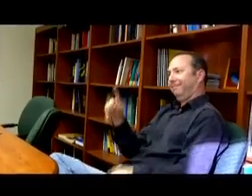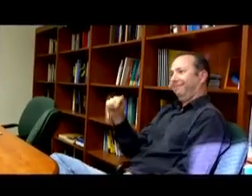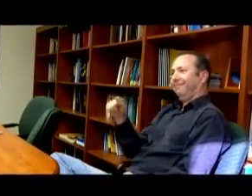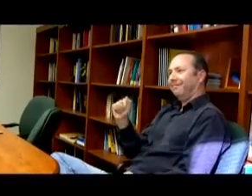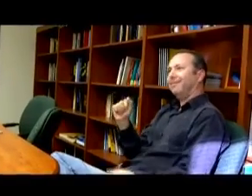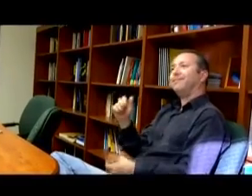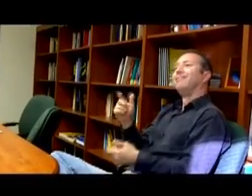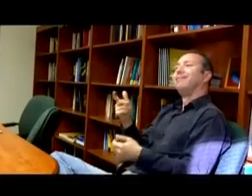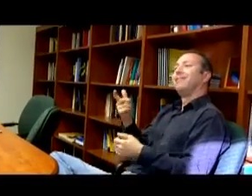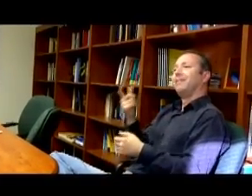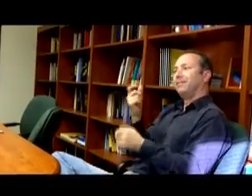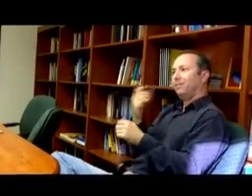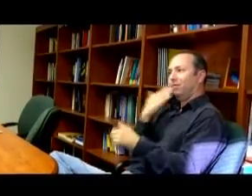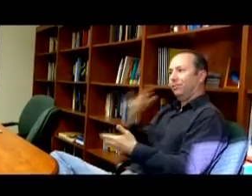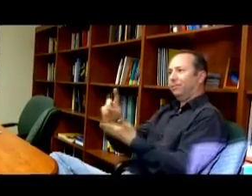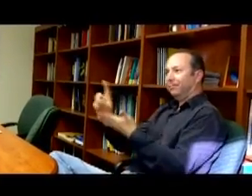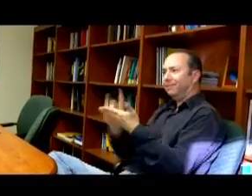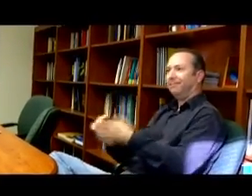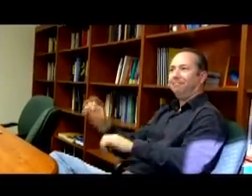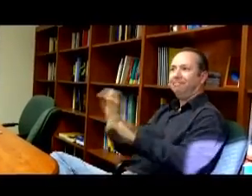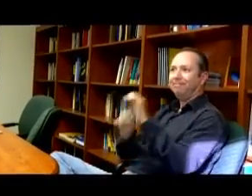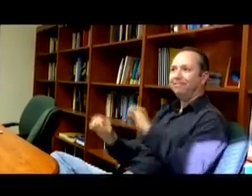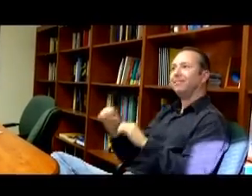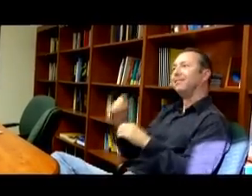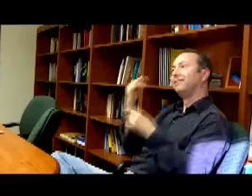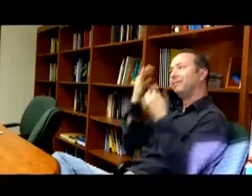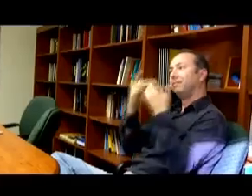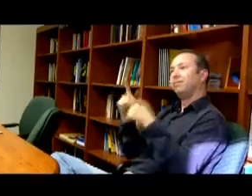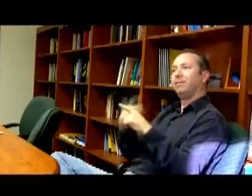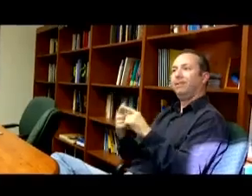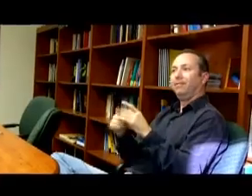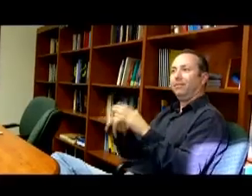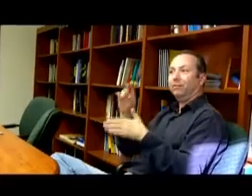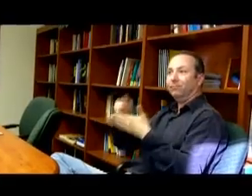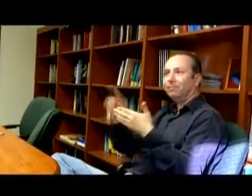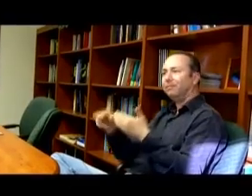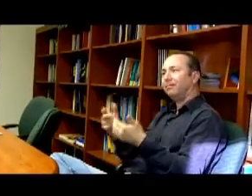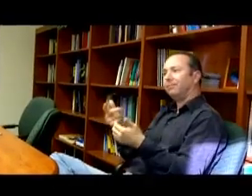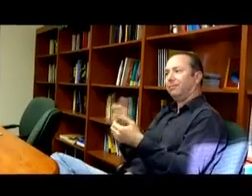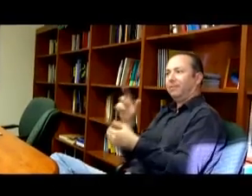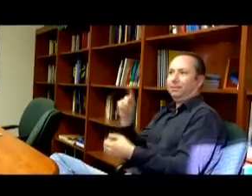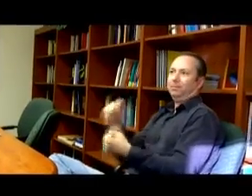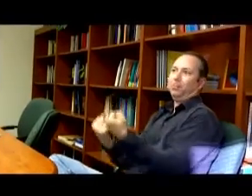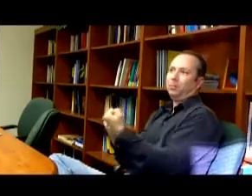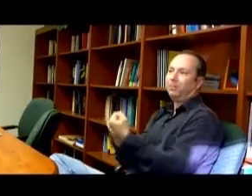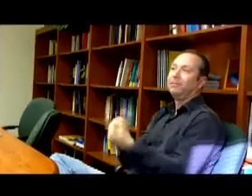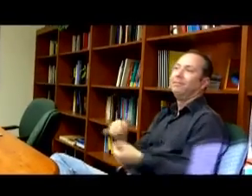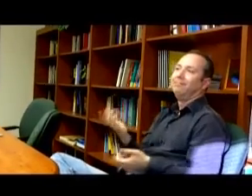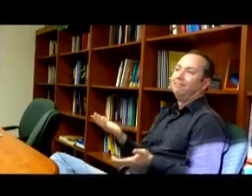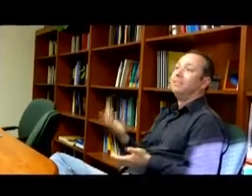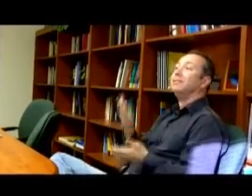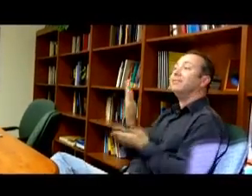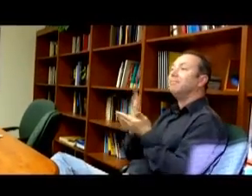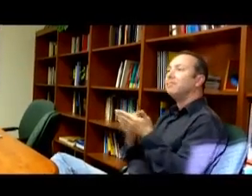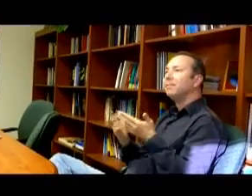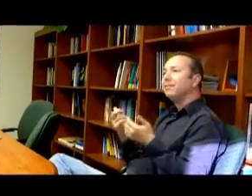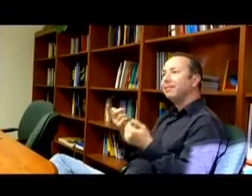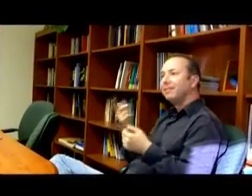and then that can be supported by data. So you have to have good experimental design, of course. You have to be able to analyze the results and